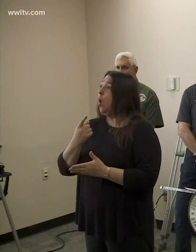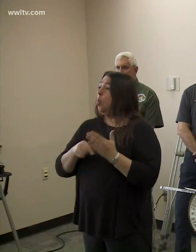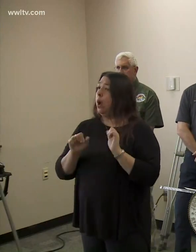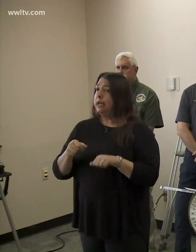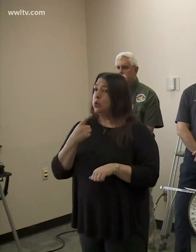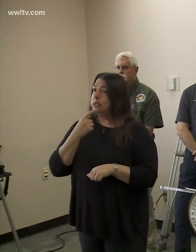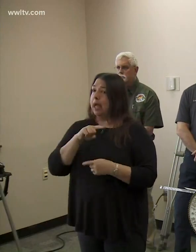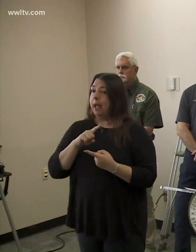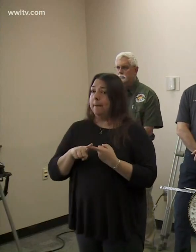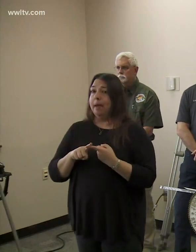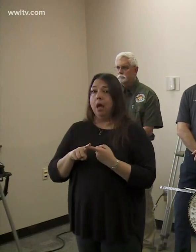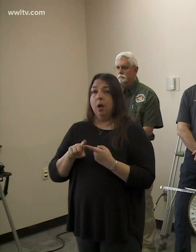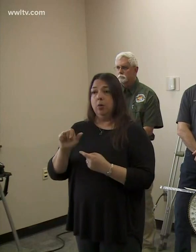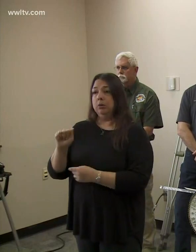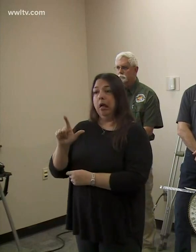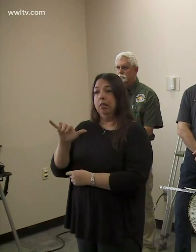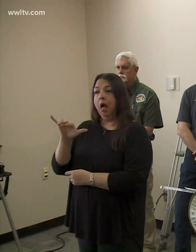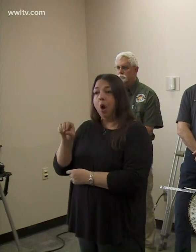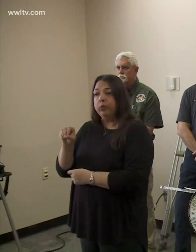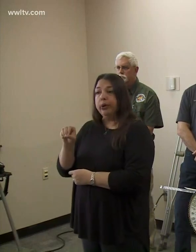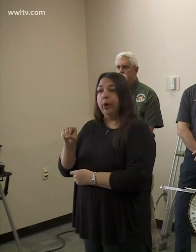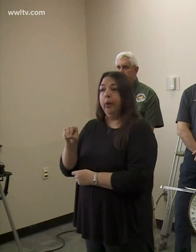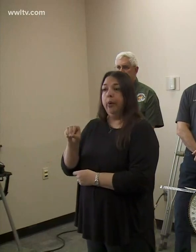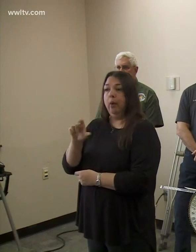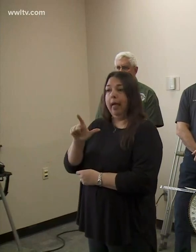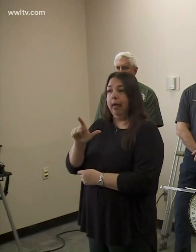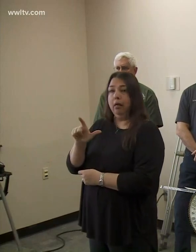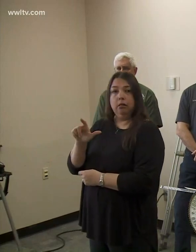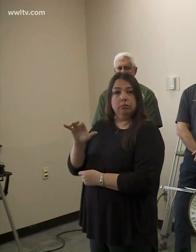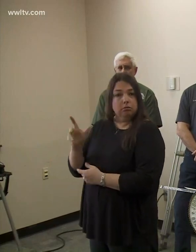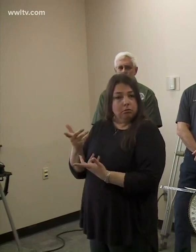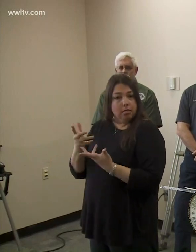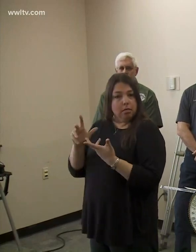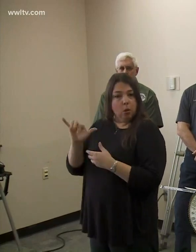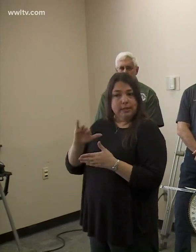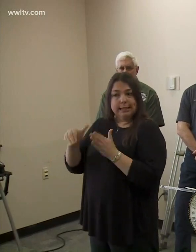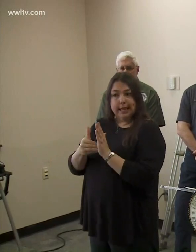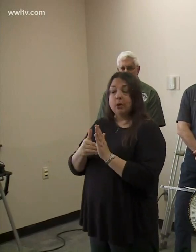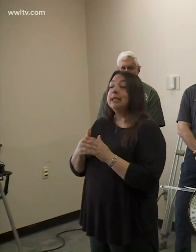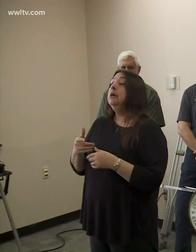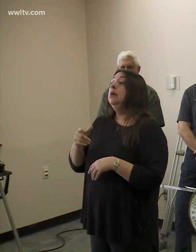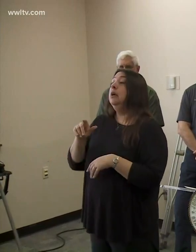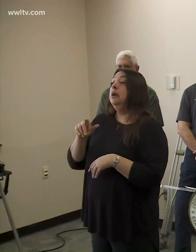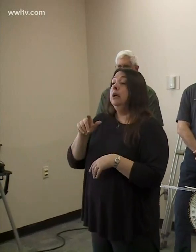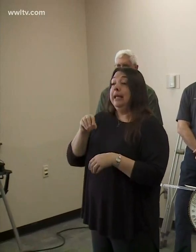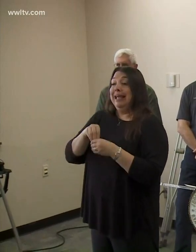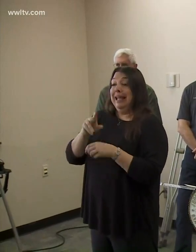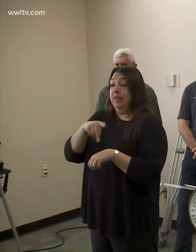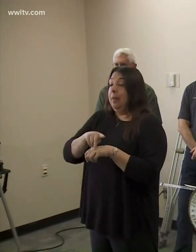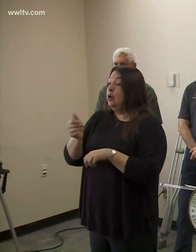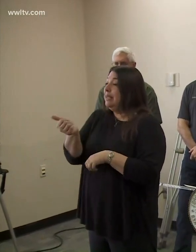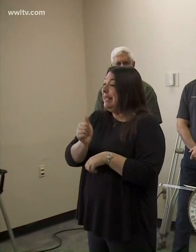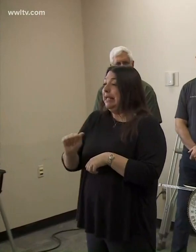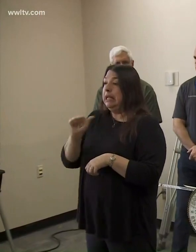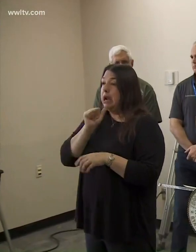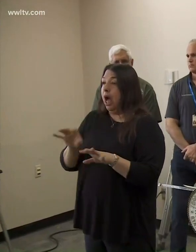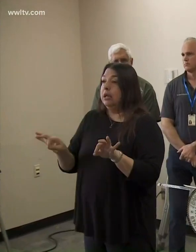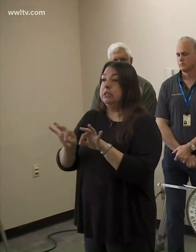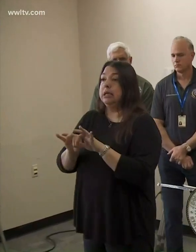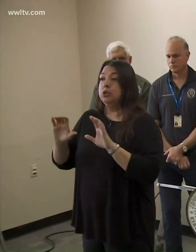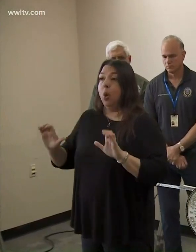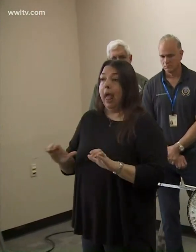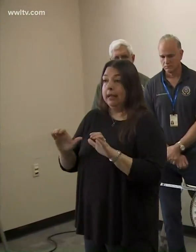can you tell us about, like the Ilario Center, LSED? Essentially, the decision we're making in the parish is any non-essential